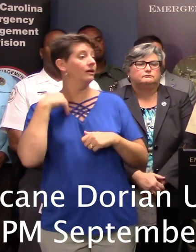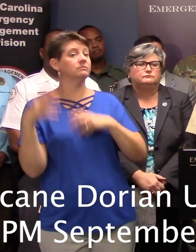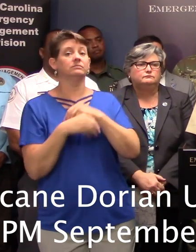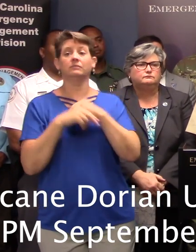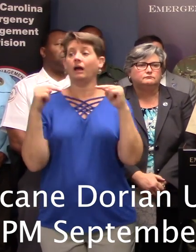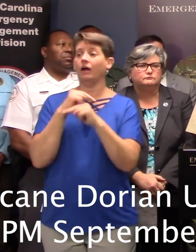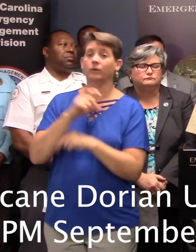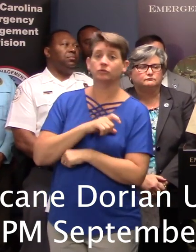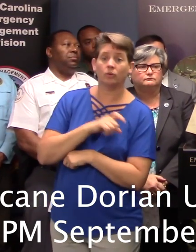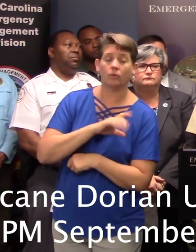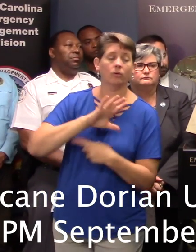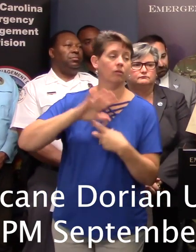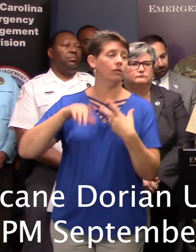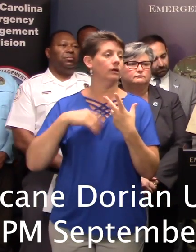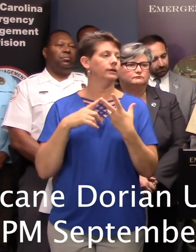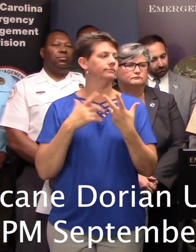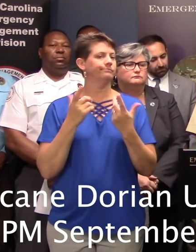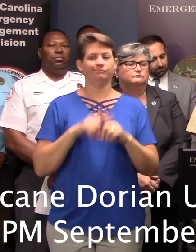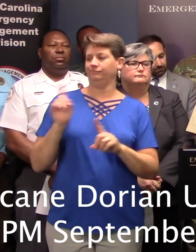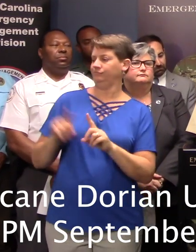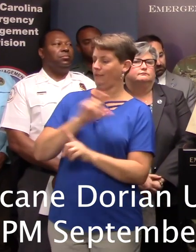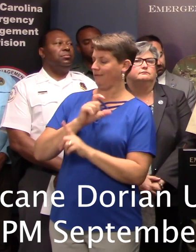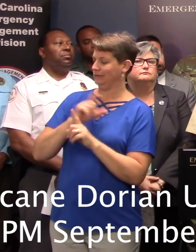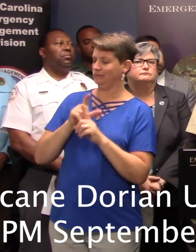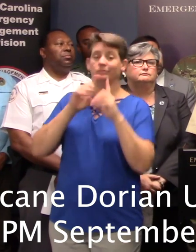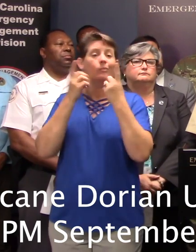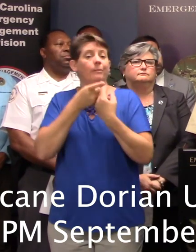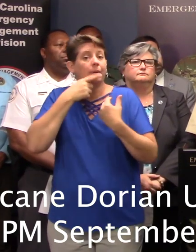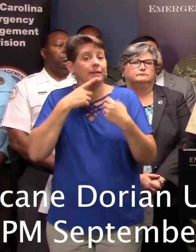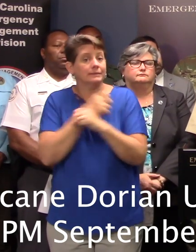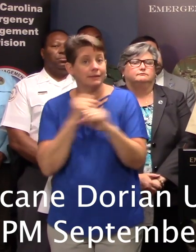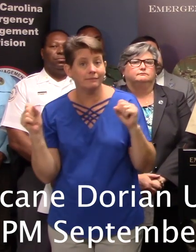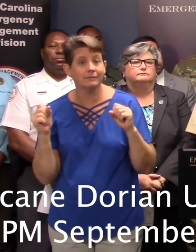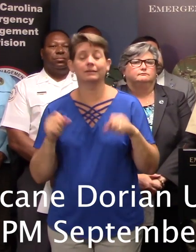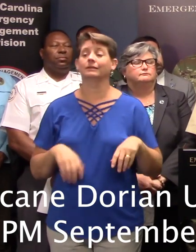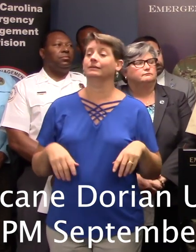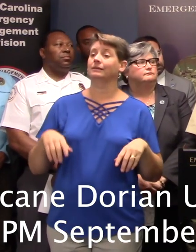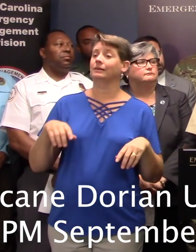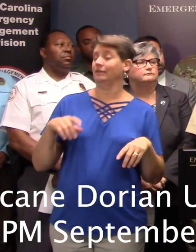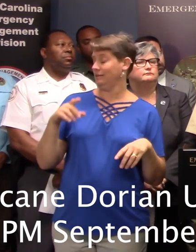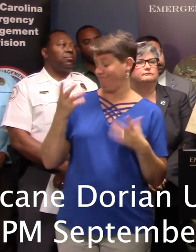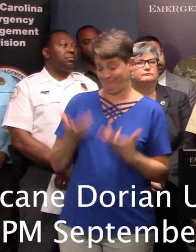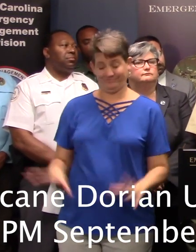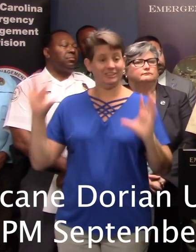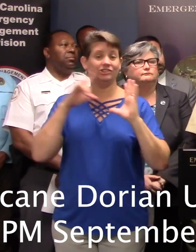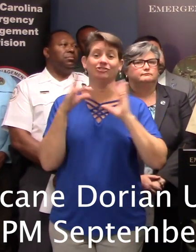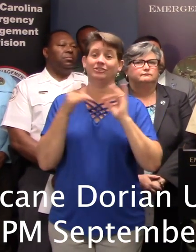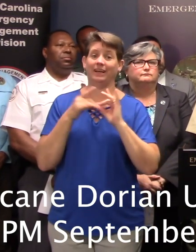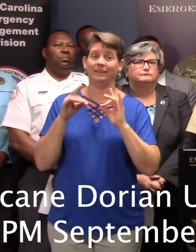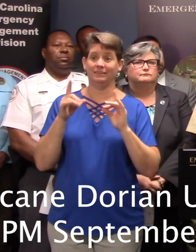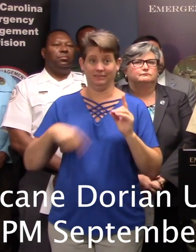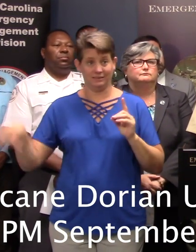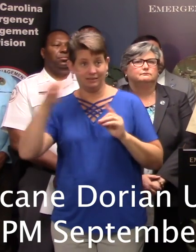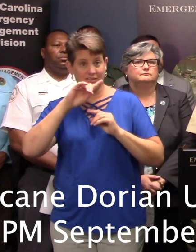and officers from the Department of Public Safety. As I've said each day, we will not